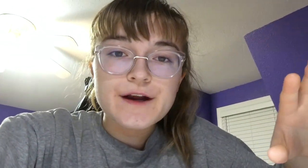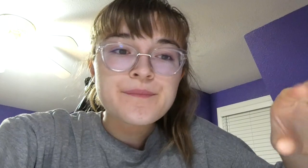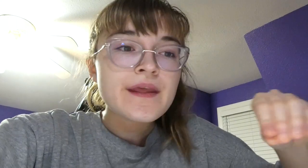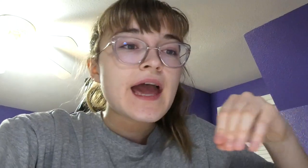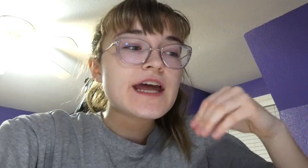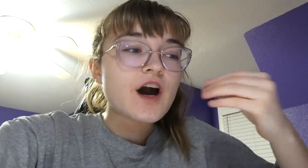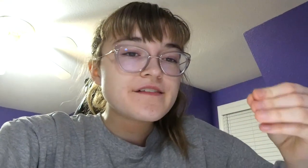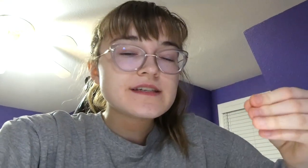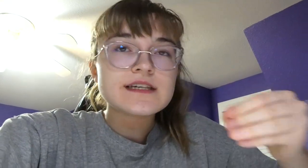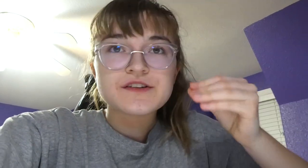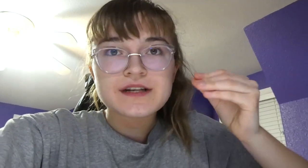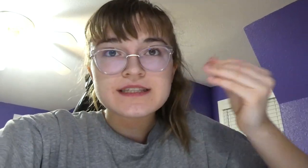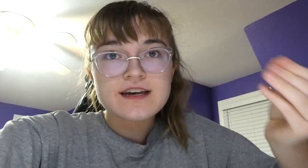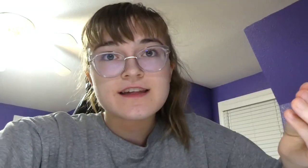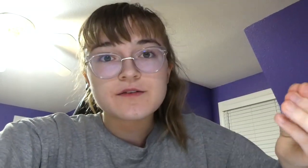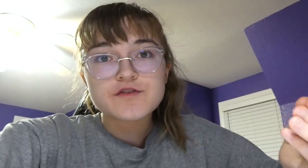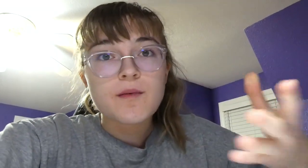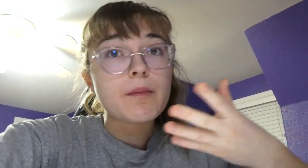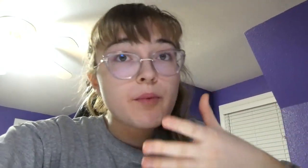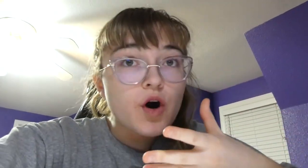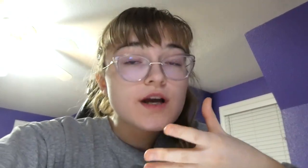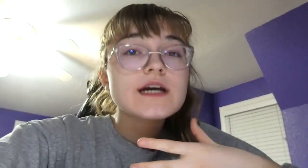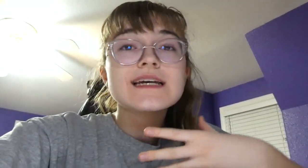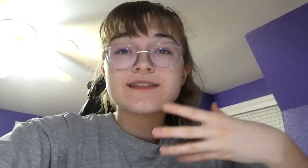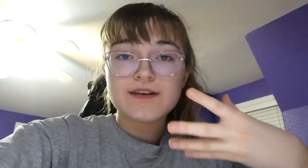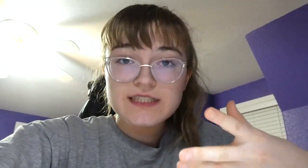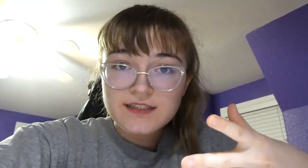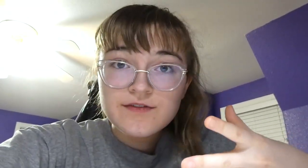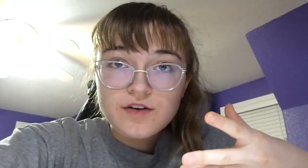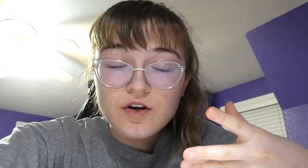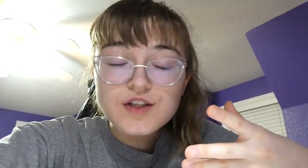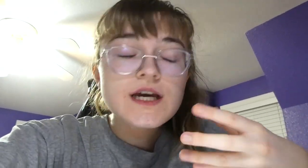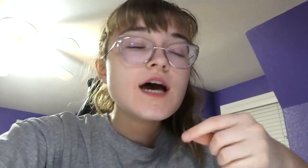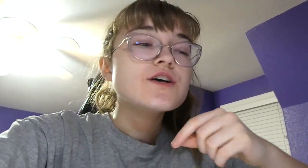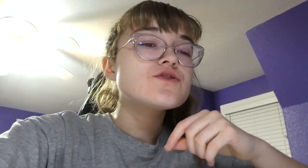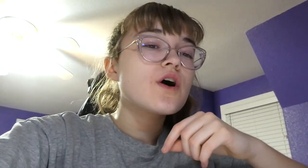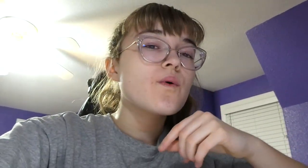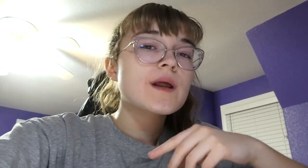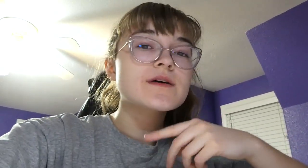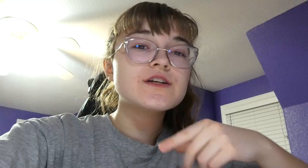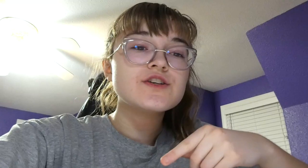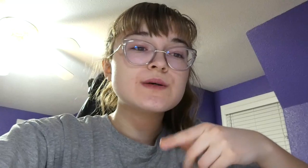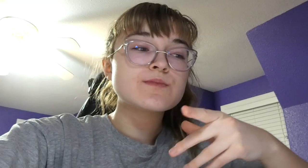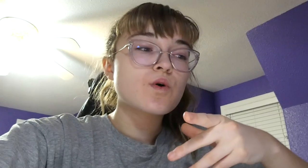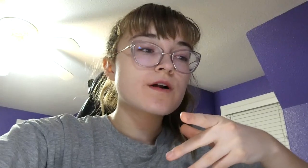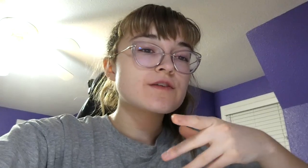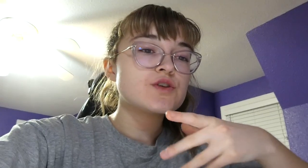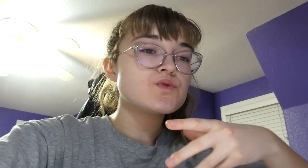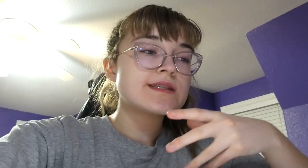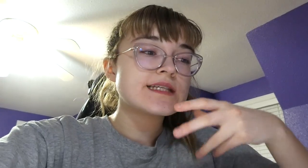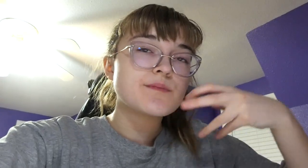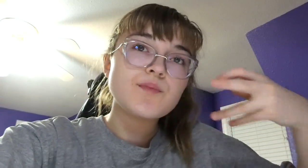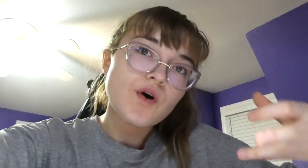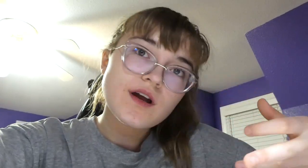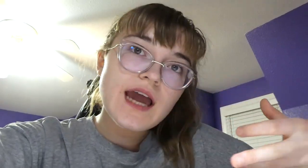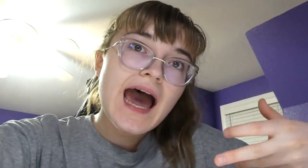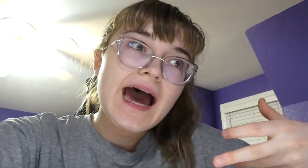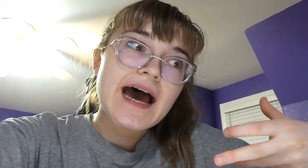here, and obviously learning sign language from a book is very difficult. So, what I'm going to do is more of use this book as